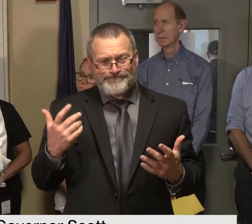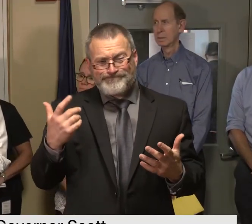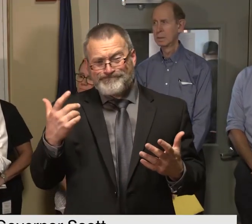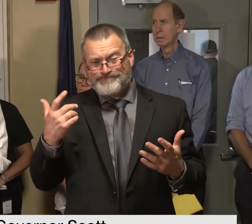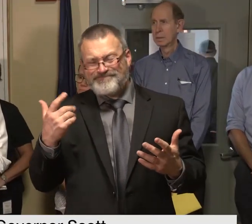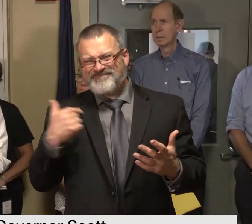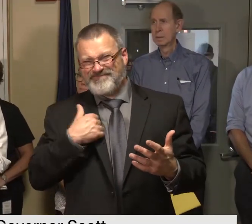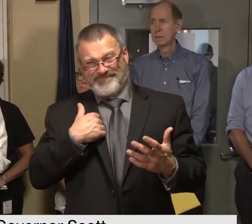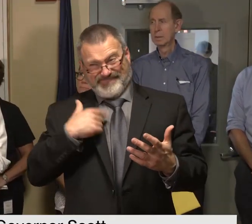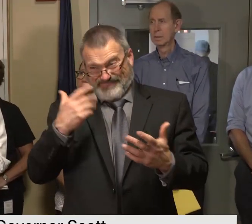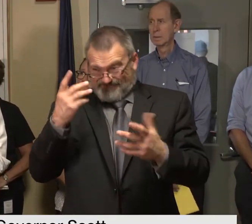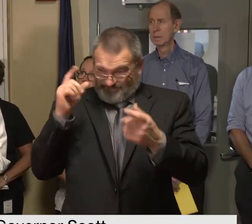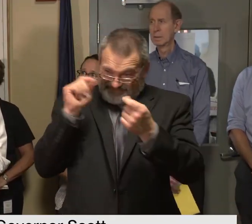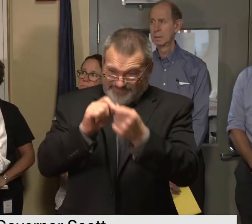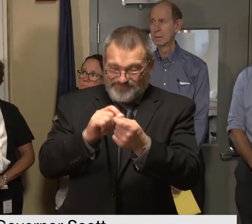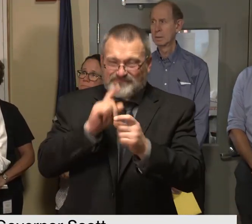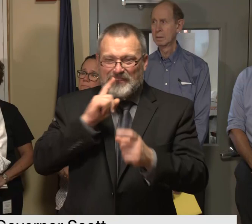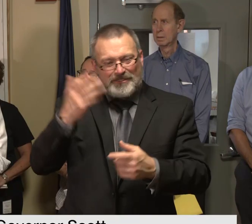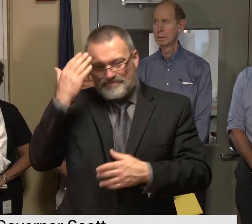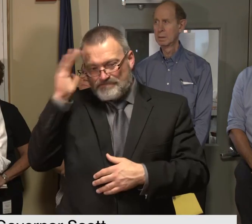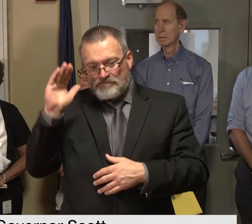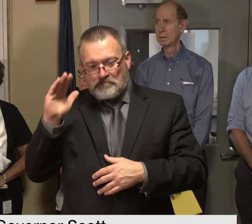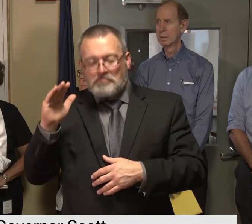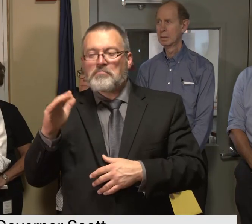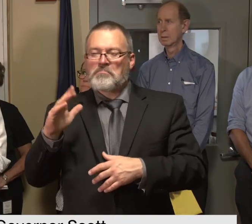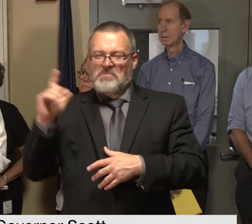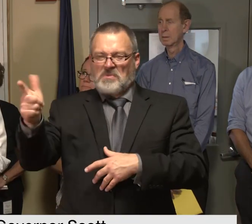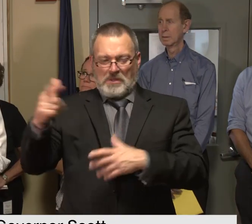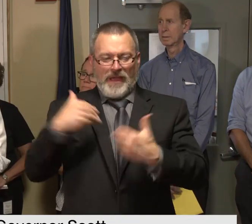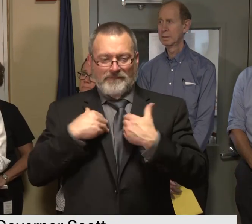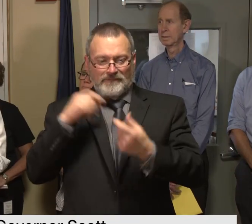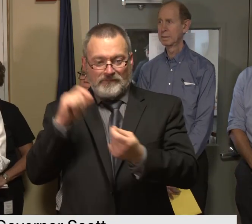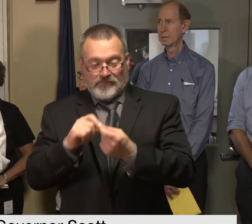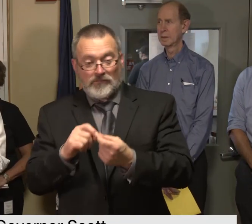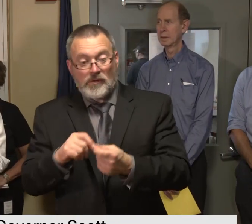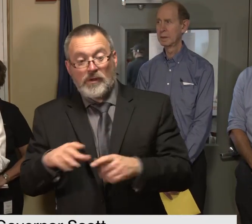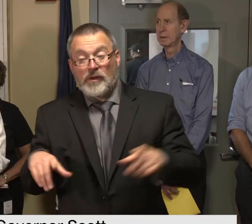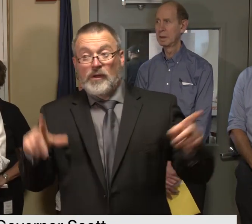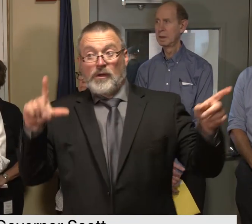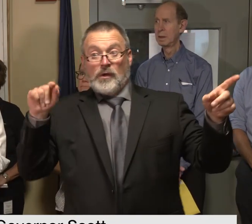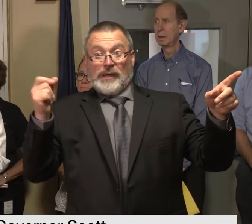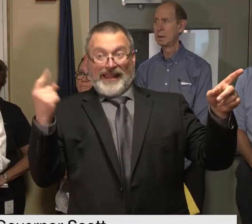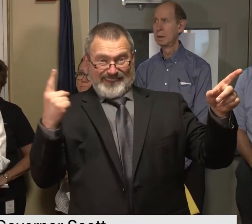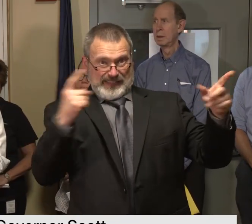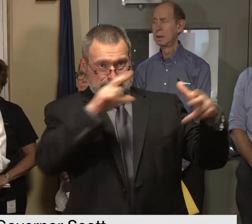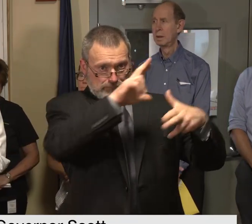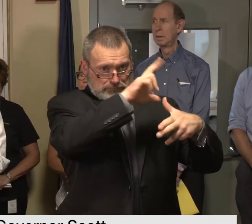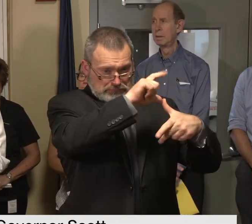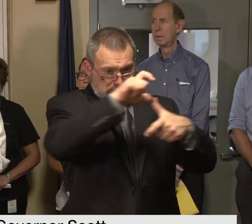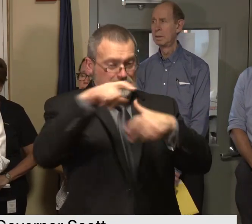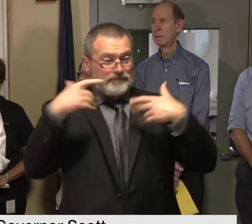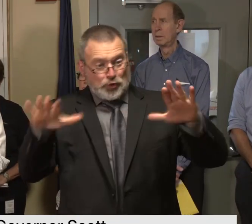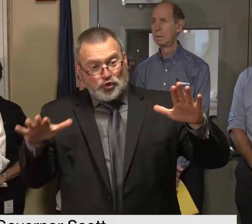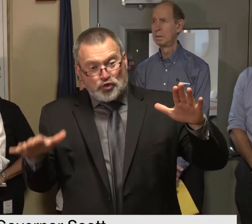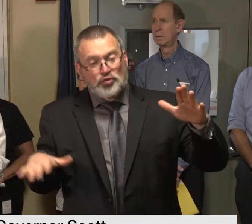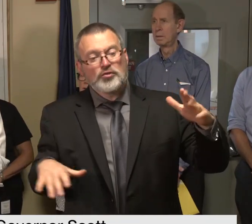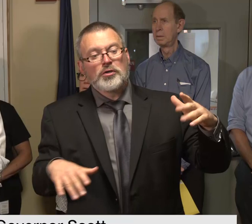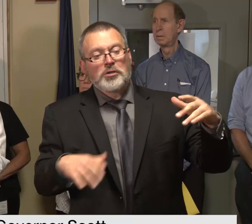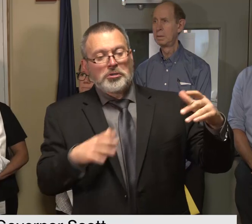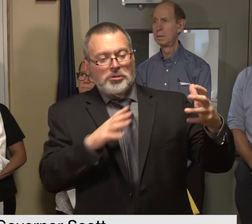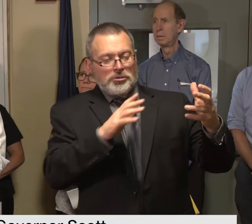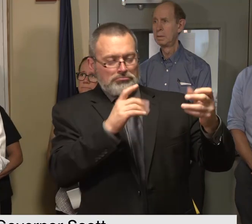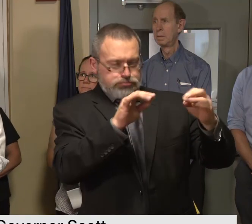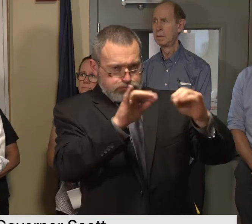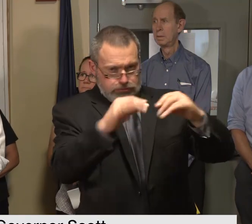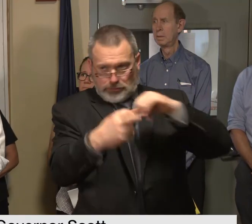but what i can tell you for certainty is after irene i'm not aware of a bridge this time that washed out that was rebuilt after irene